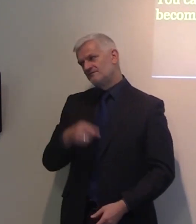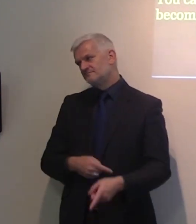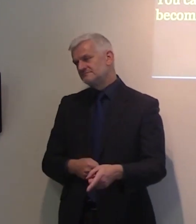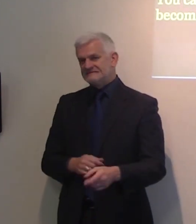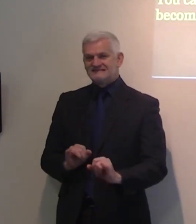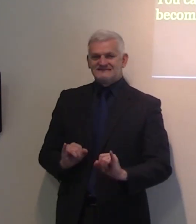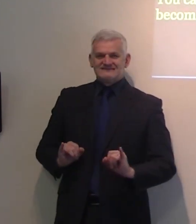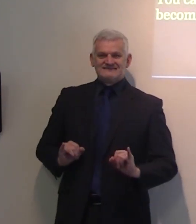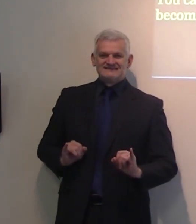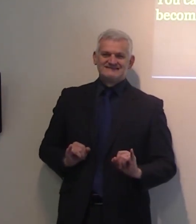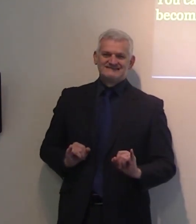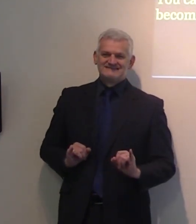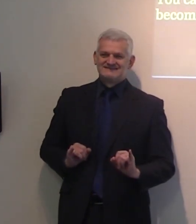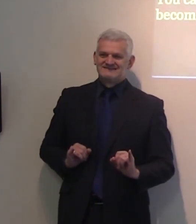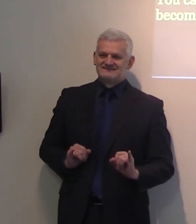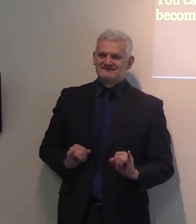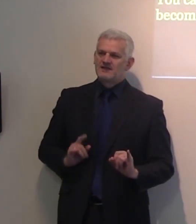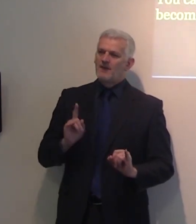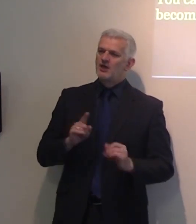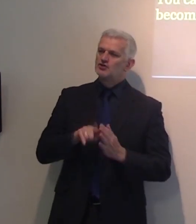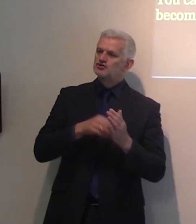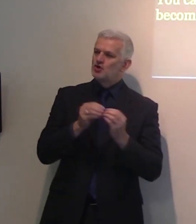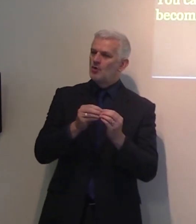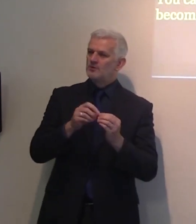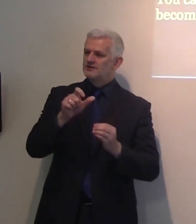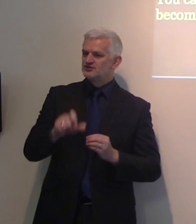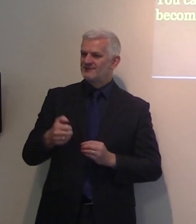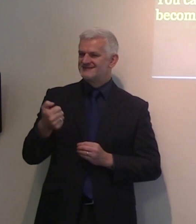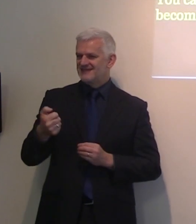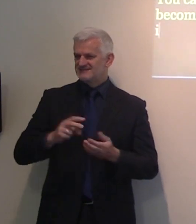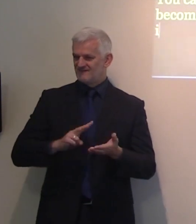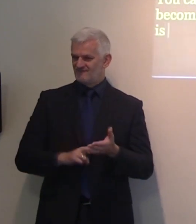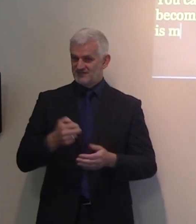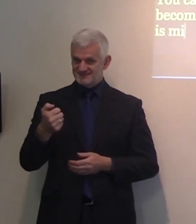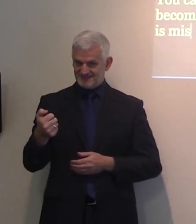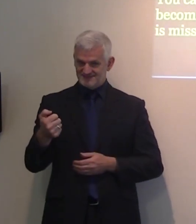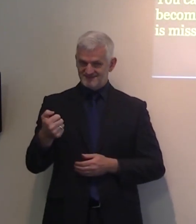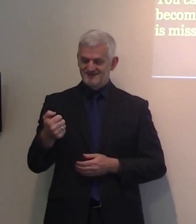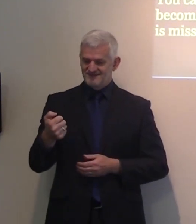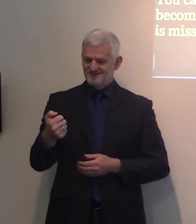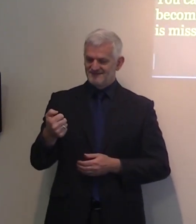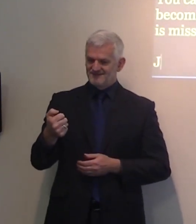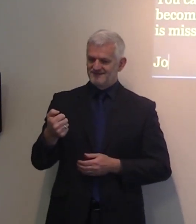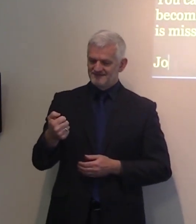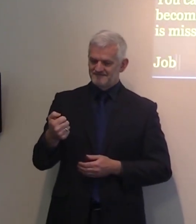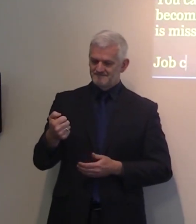But in Job chapter 6, verse 6, we don't need to turn to that. Job chapter 6, verse 6, we